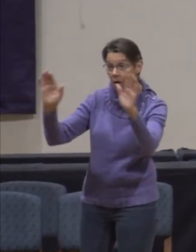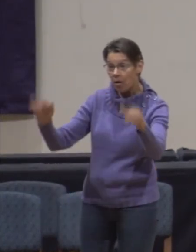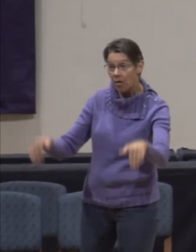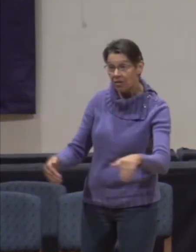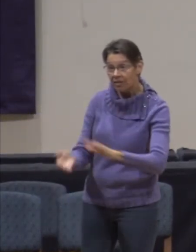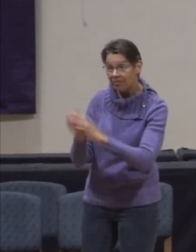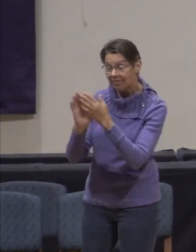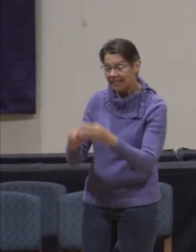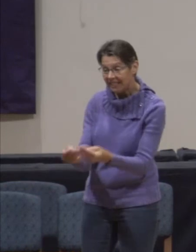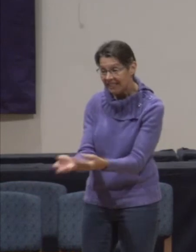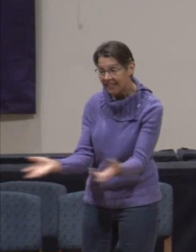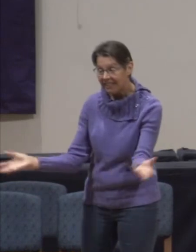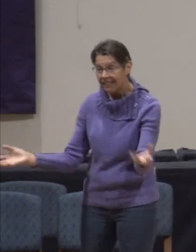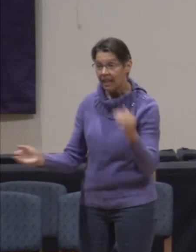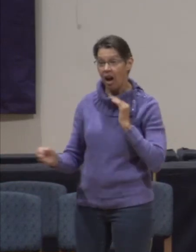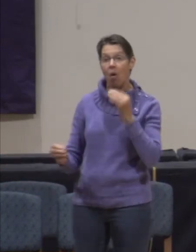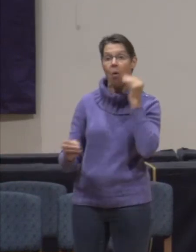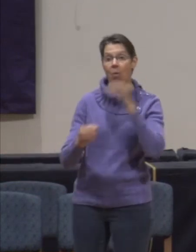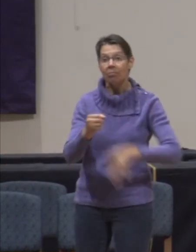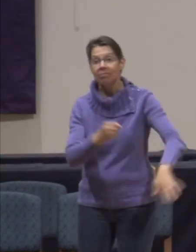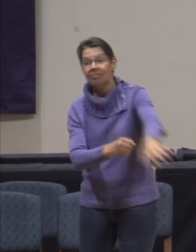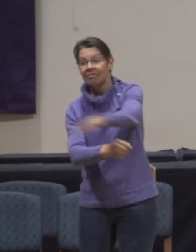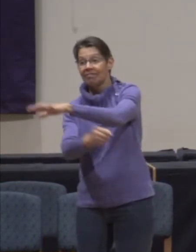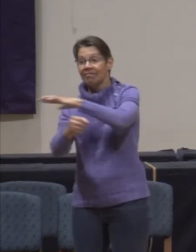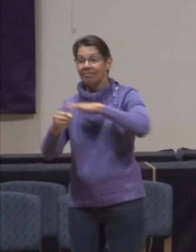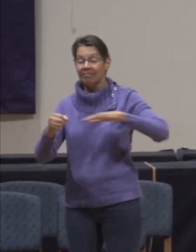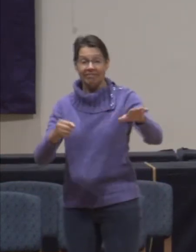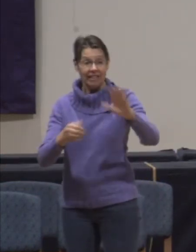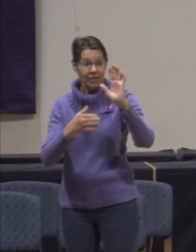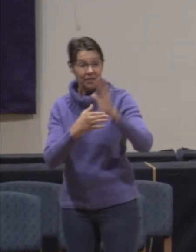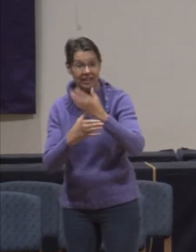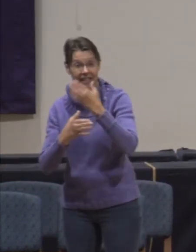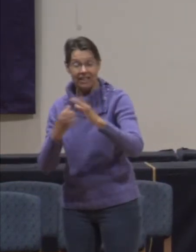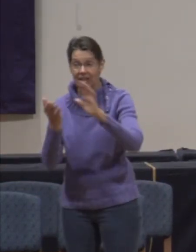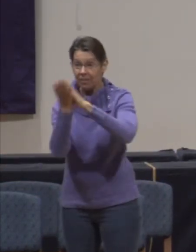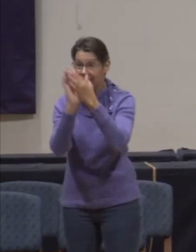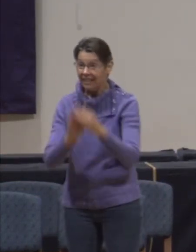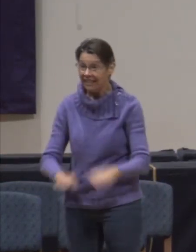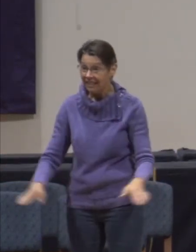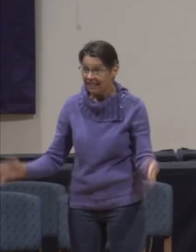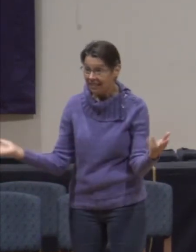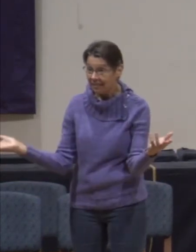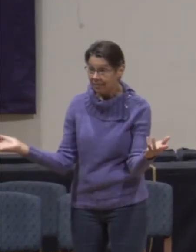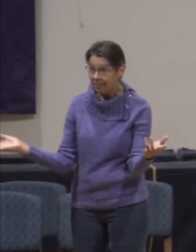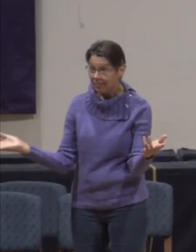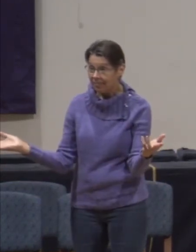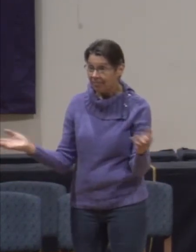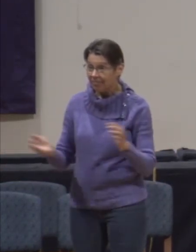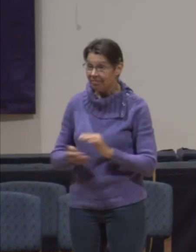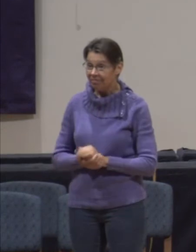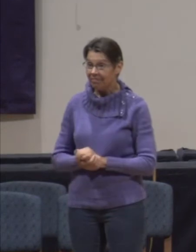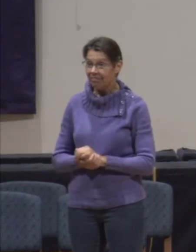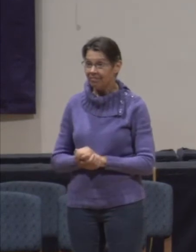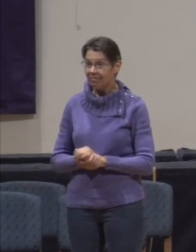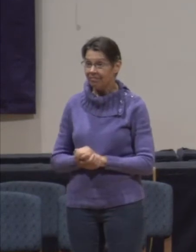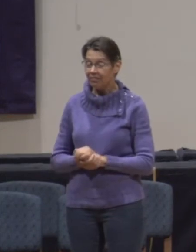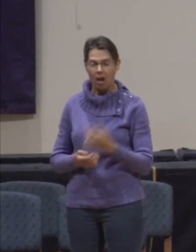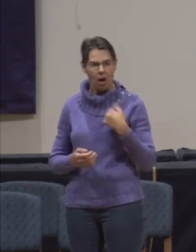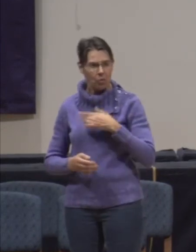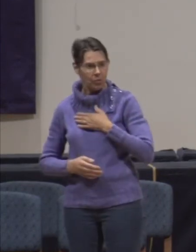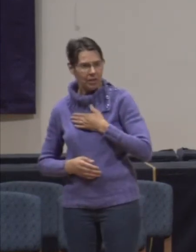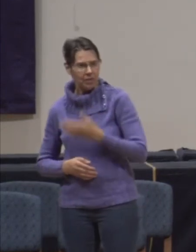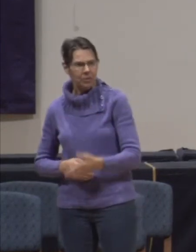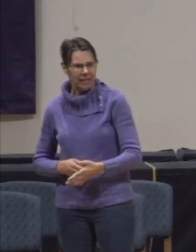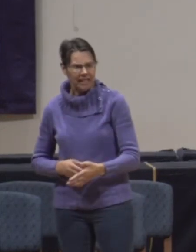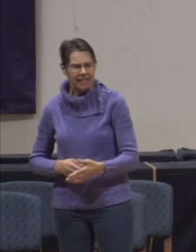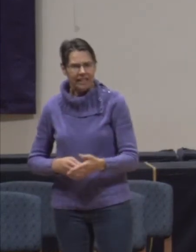in our neighborhoods? Are we willing to find out if our neighbors, especially if they are in older generations and